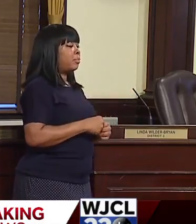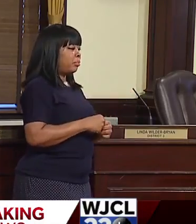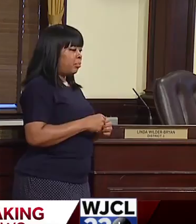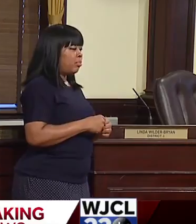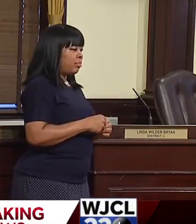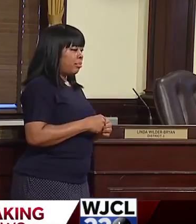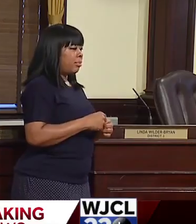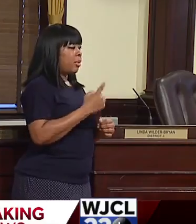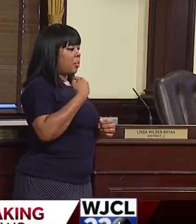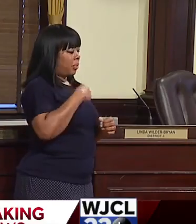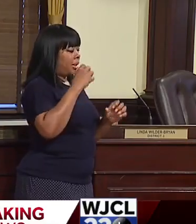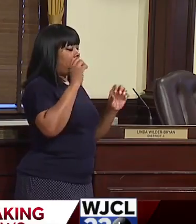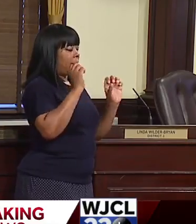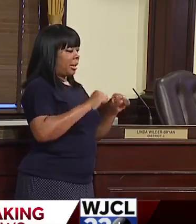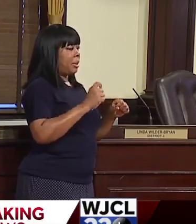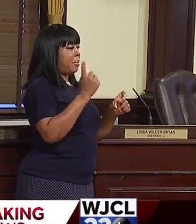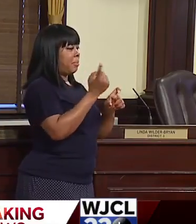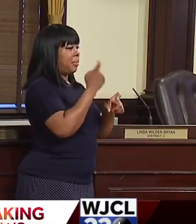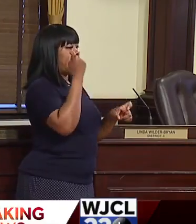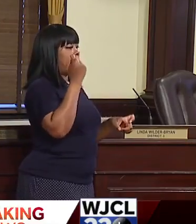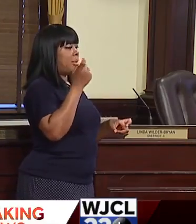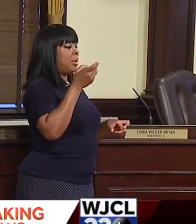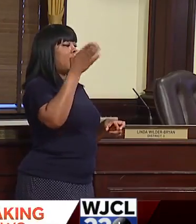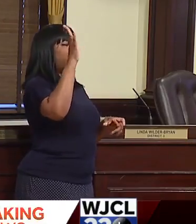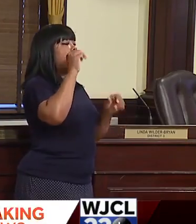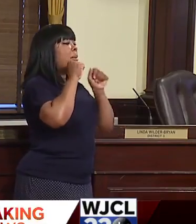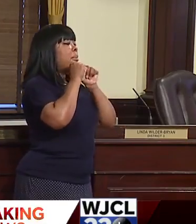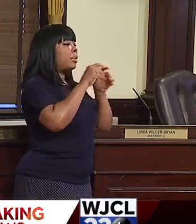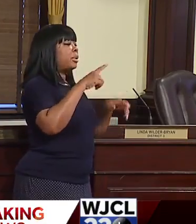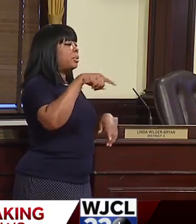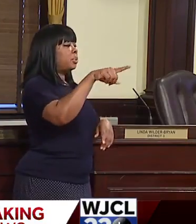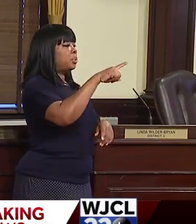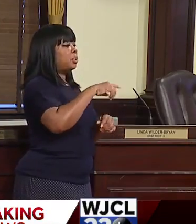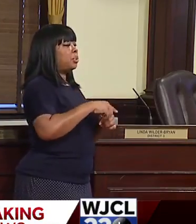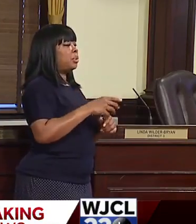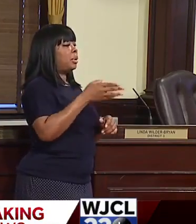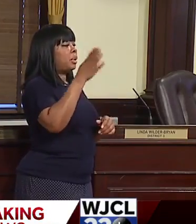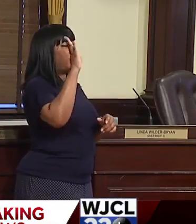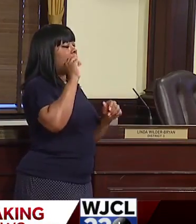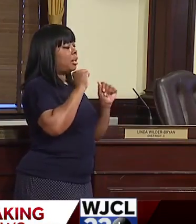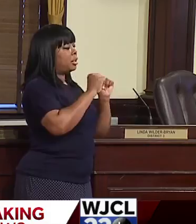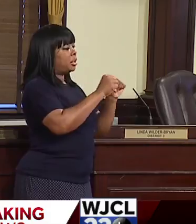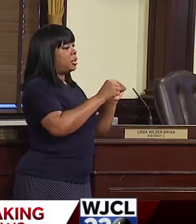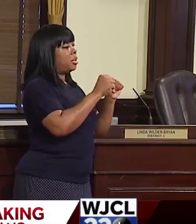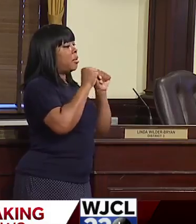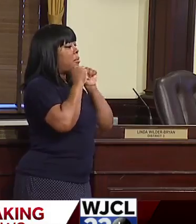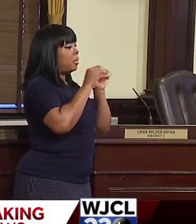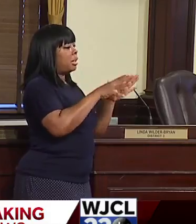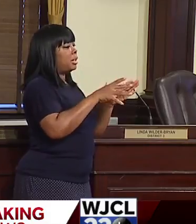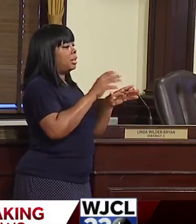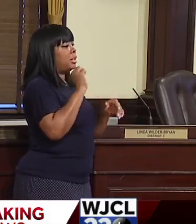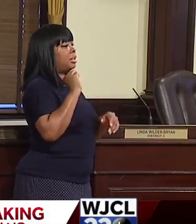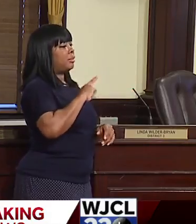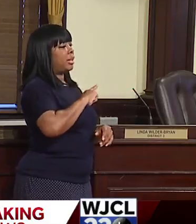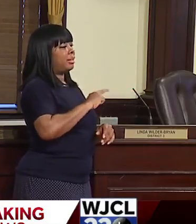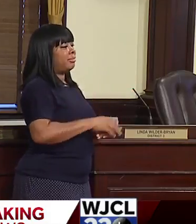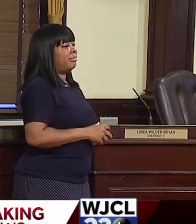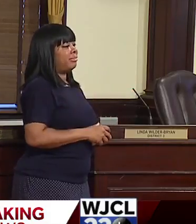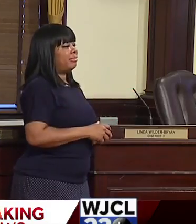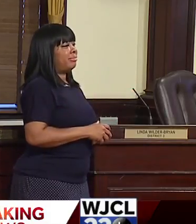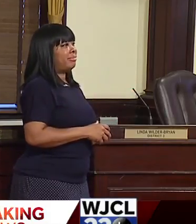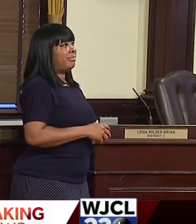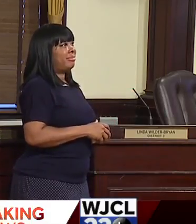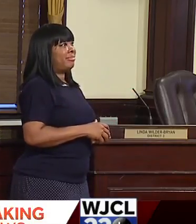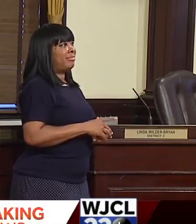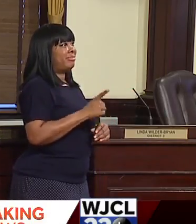hand of aces and we will win. God, may God bless you. May God continue to bless the city of Savannah. And y